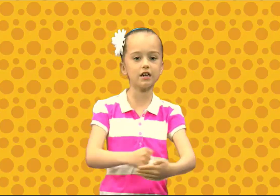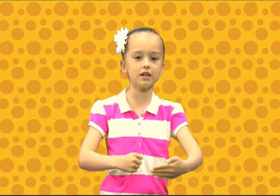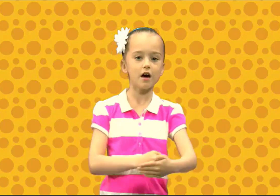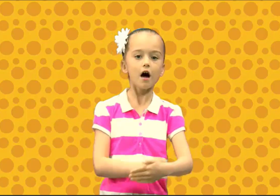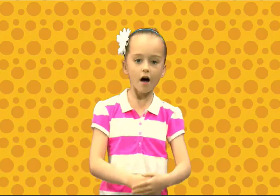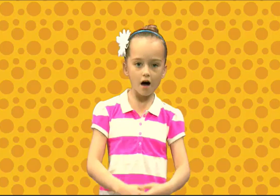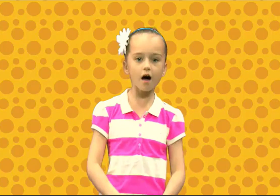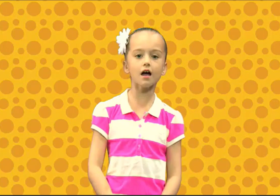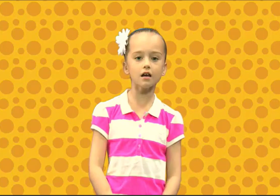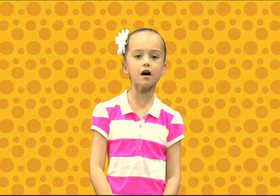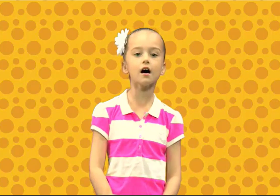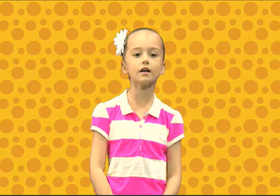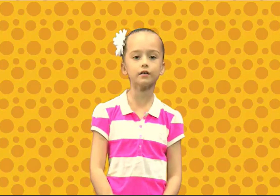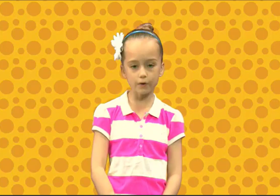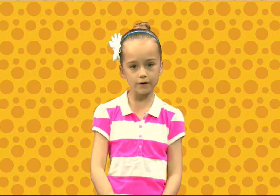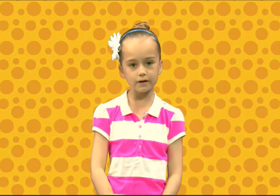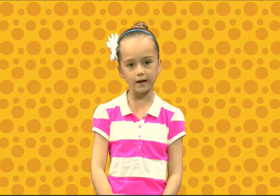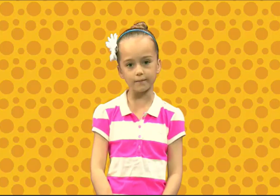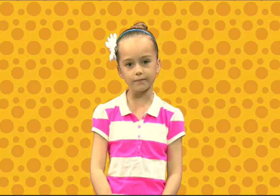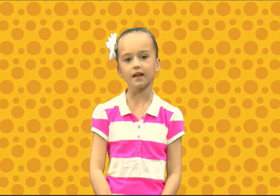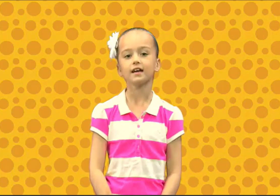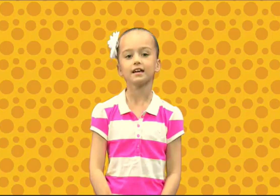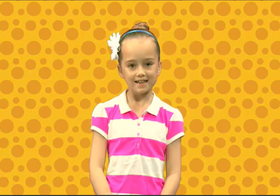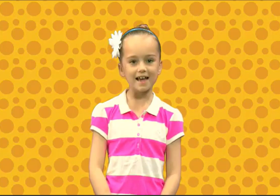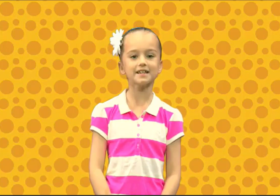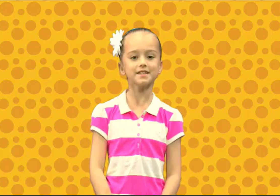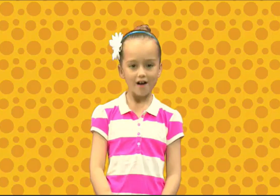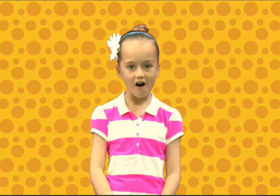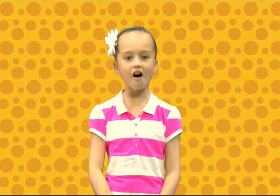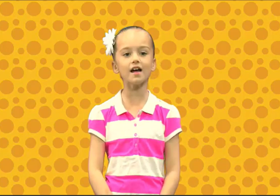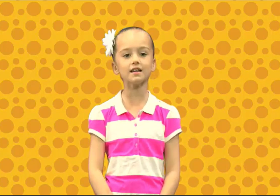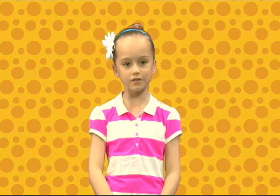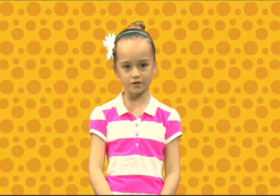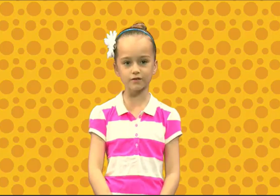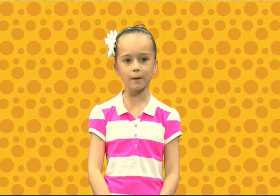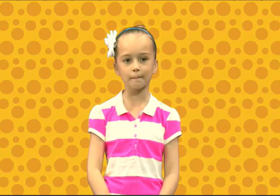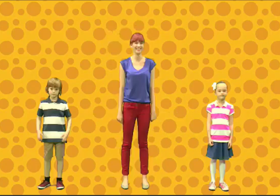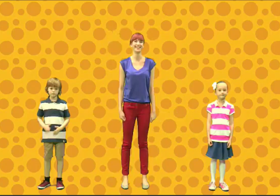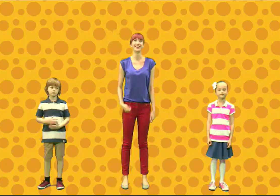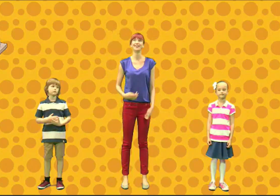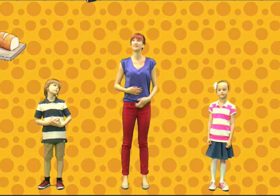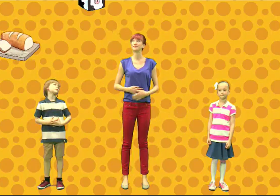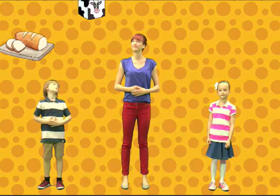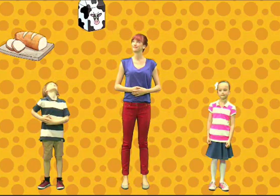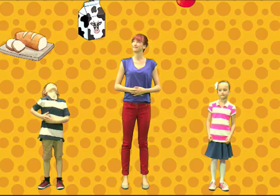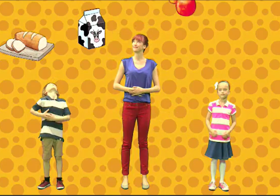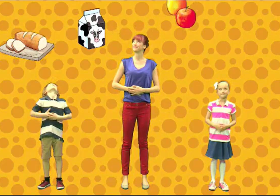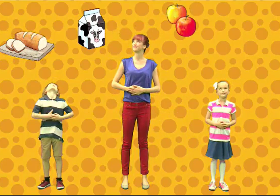I like cooking, yes I do In the kitchen, in